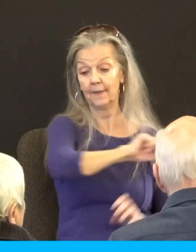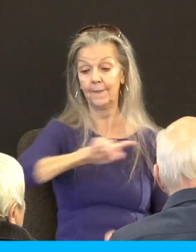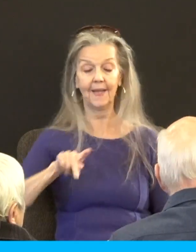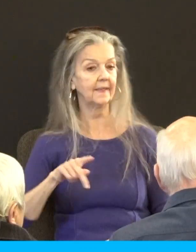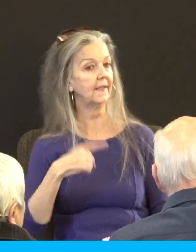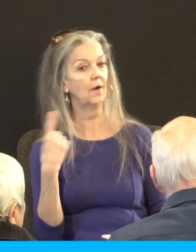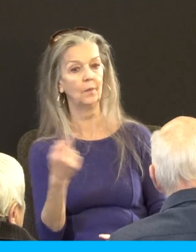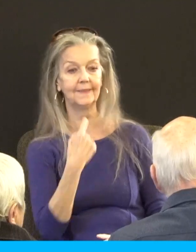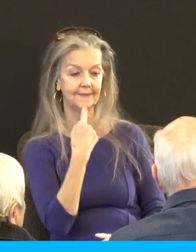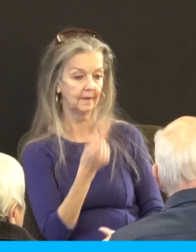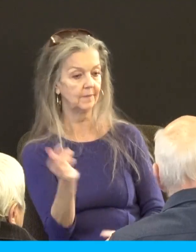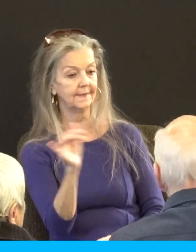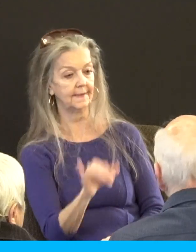to them welcome home